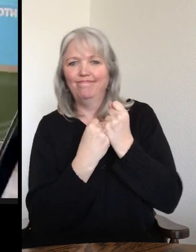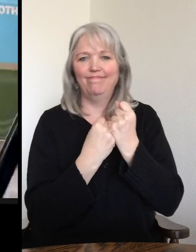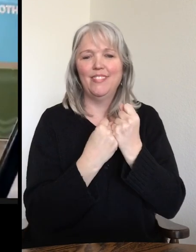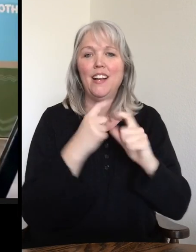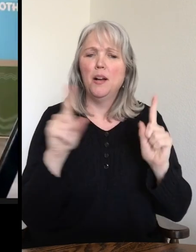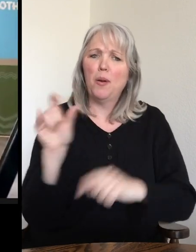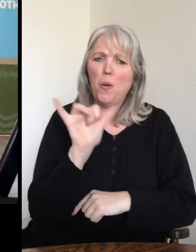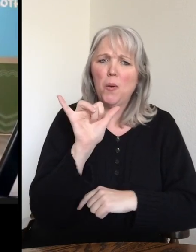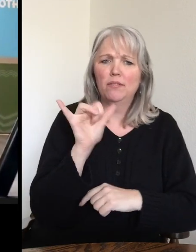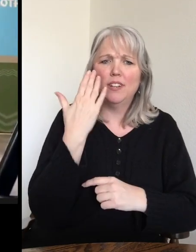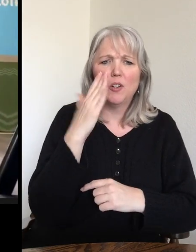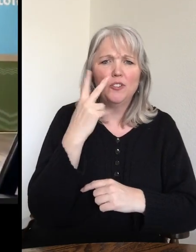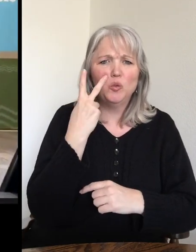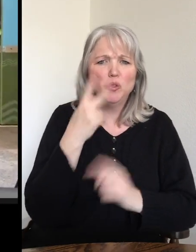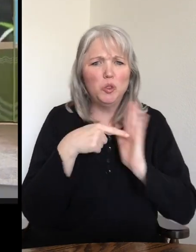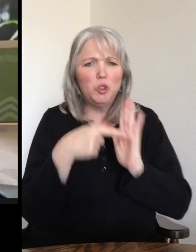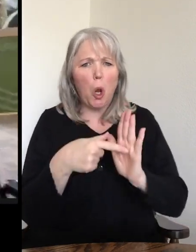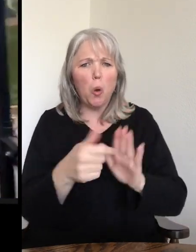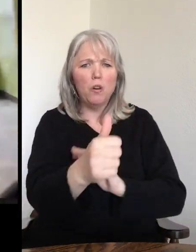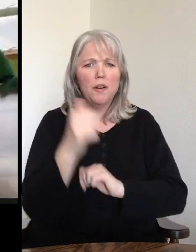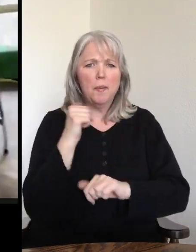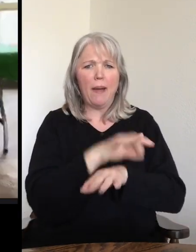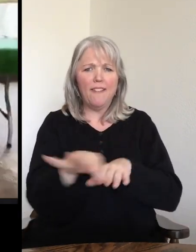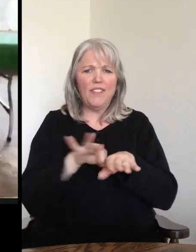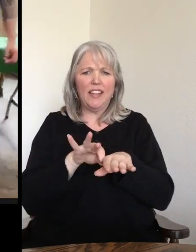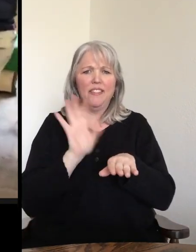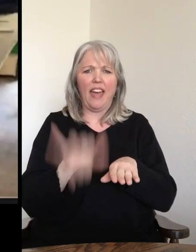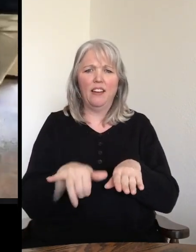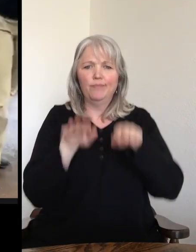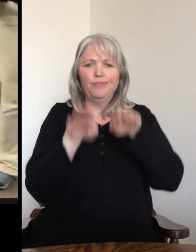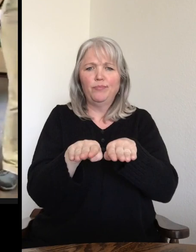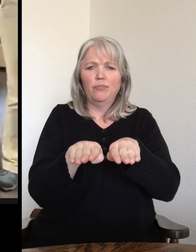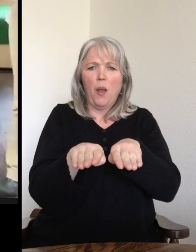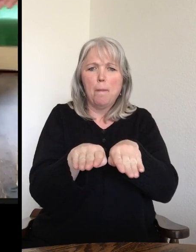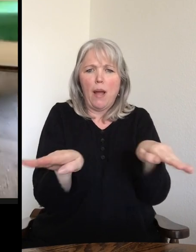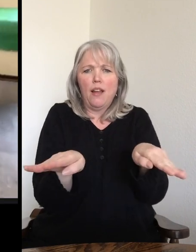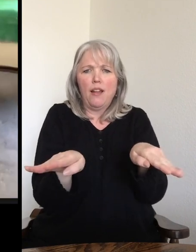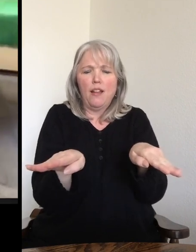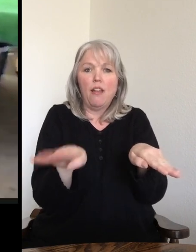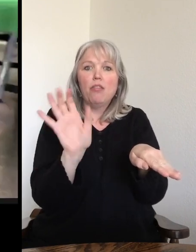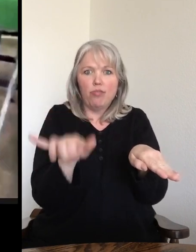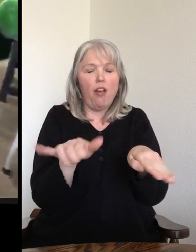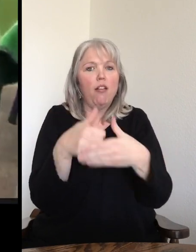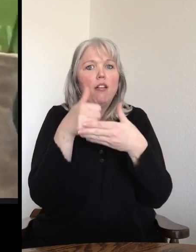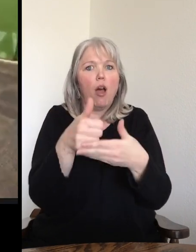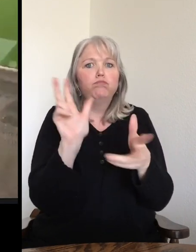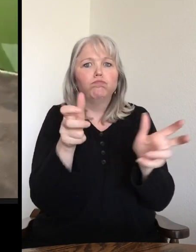addition to that, I don't know if you can show his rear feet, but they're kind of angled out. And that helps him to grab onto